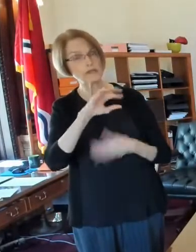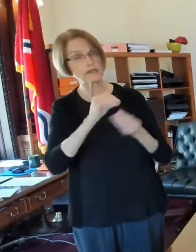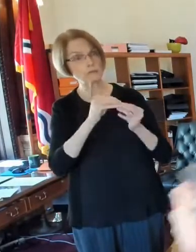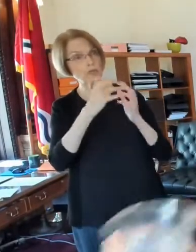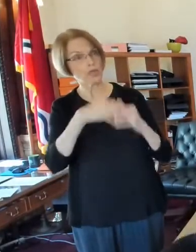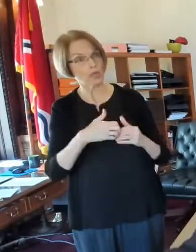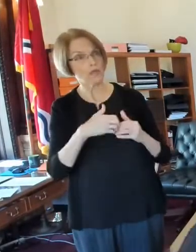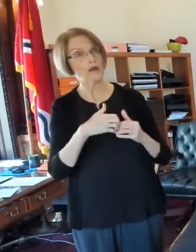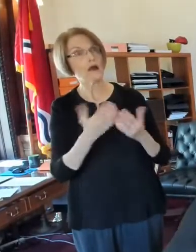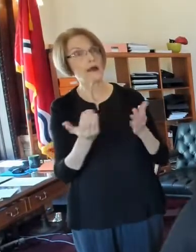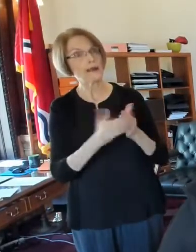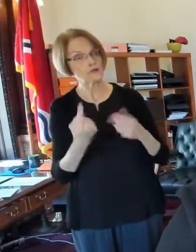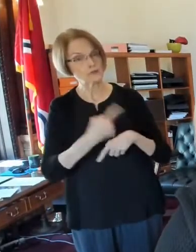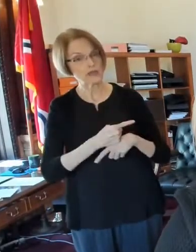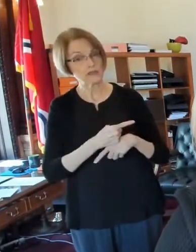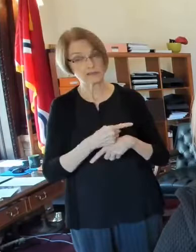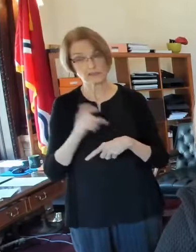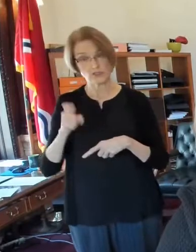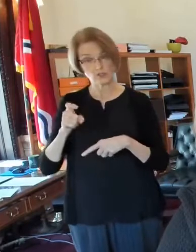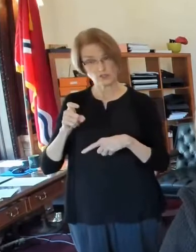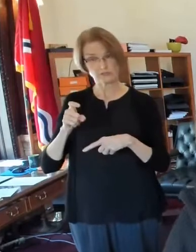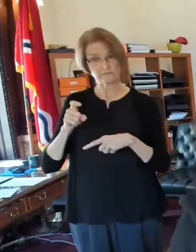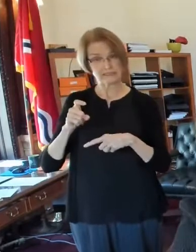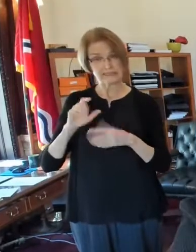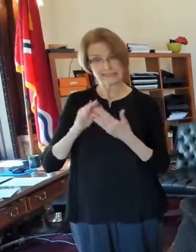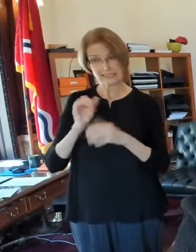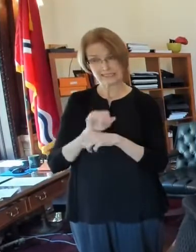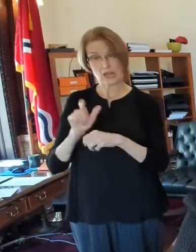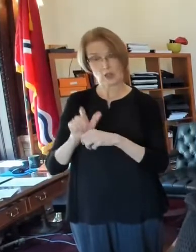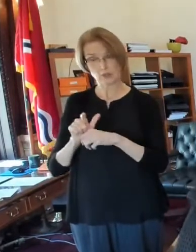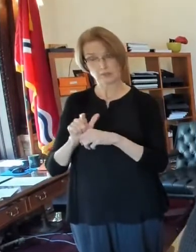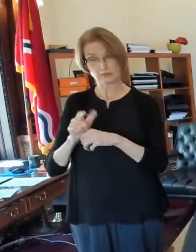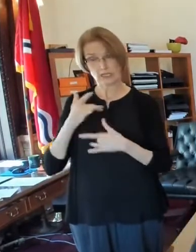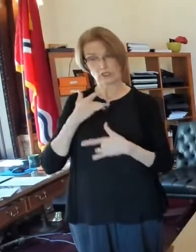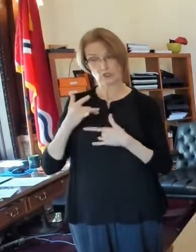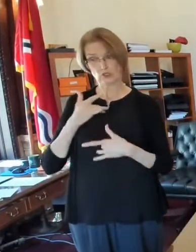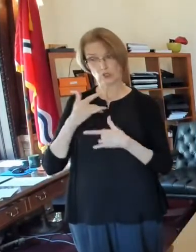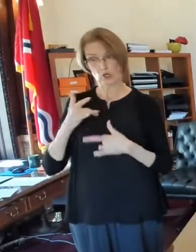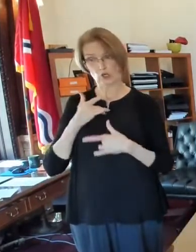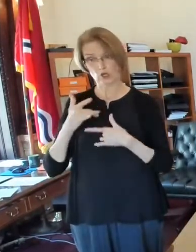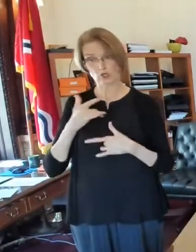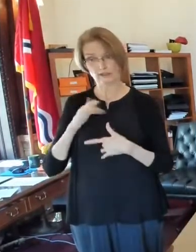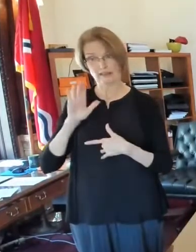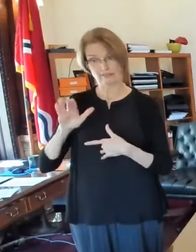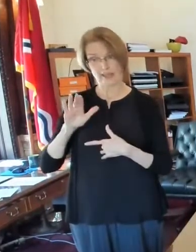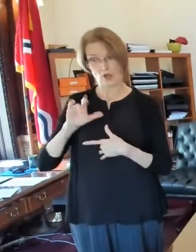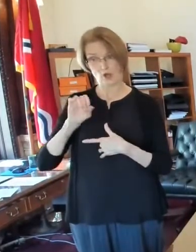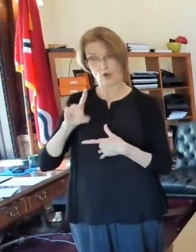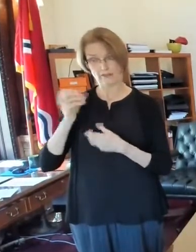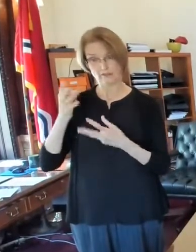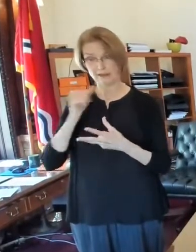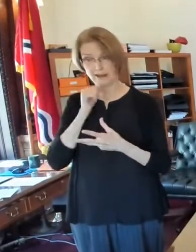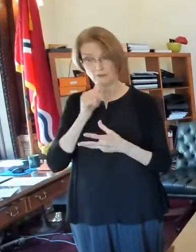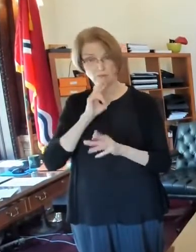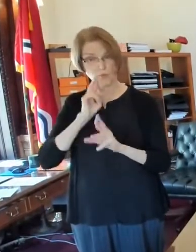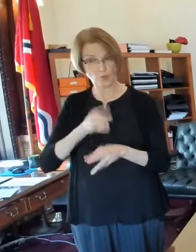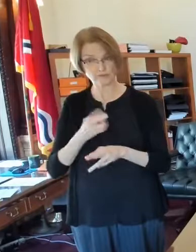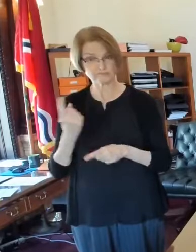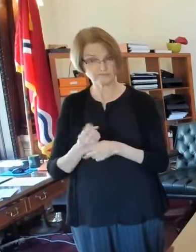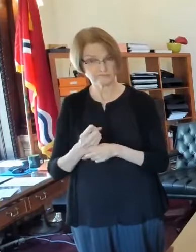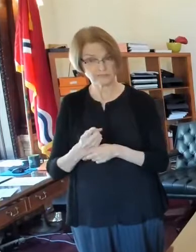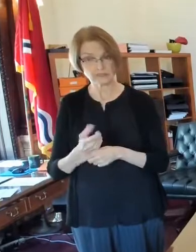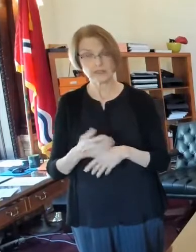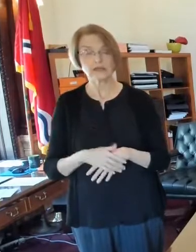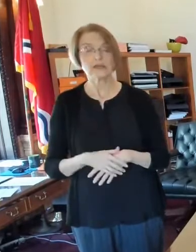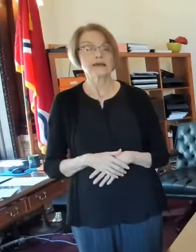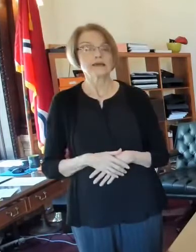city residents be concerned about the issues they continue to have with their reporting of COVID information? So, um, the